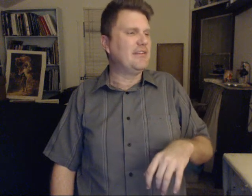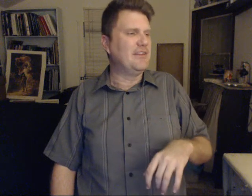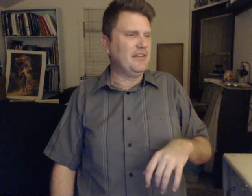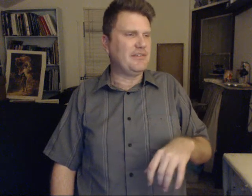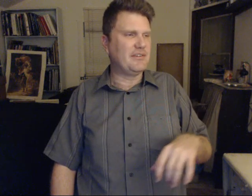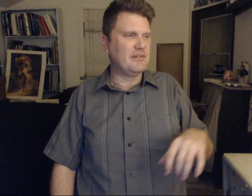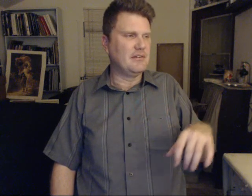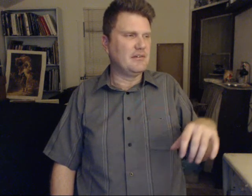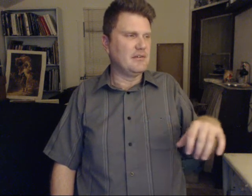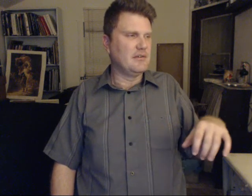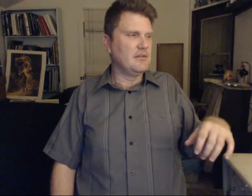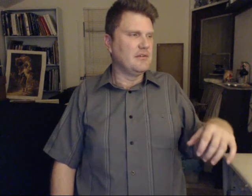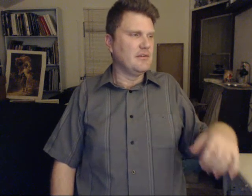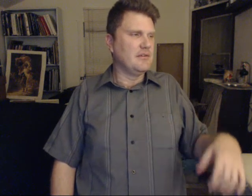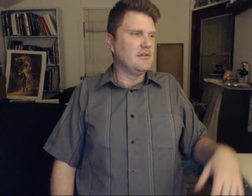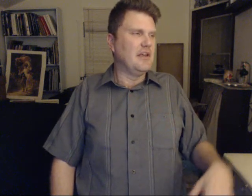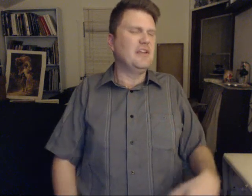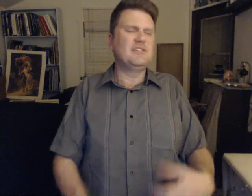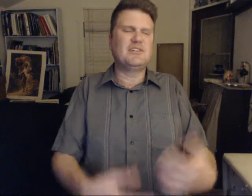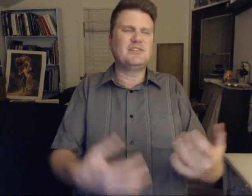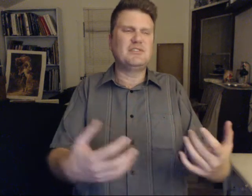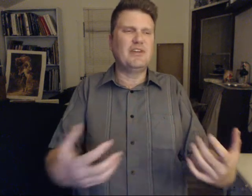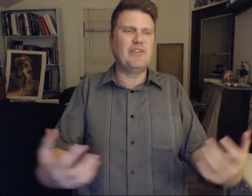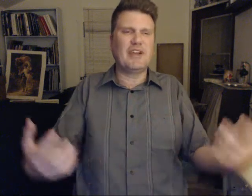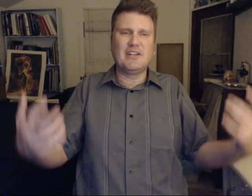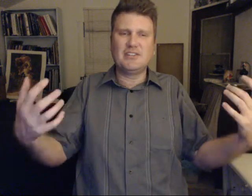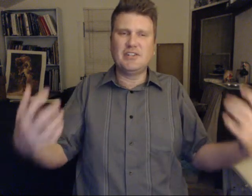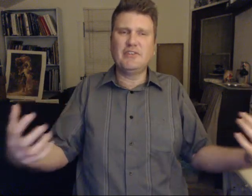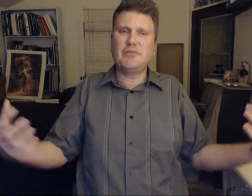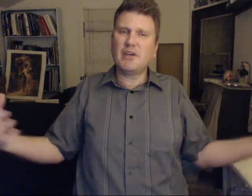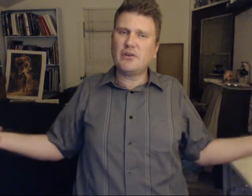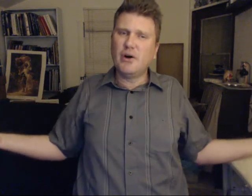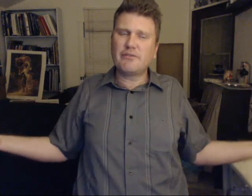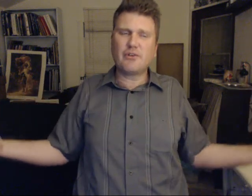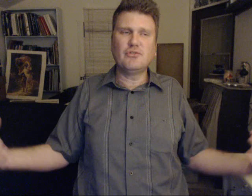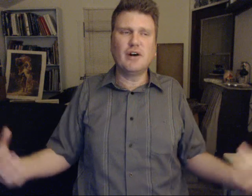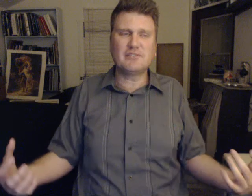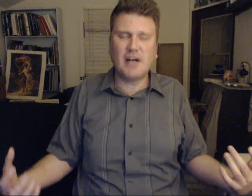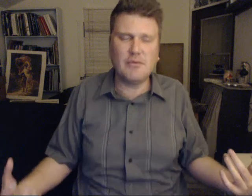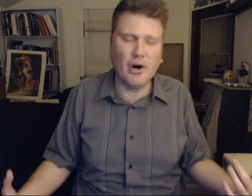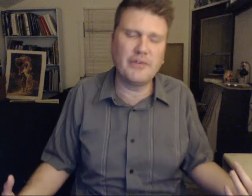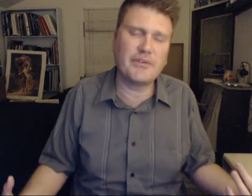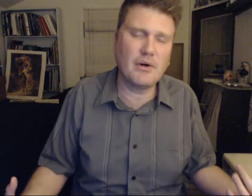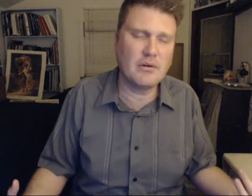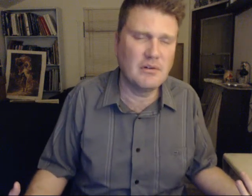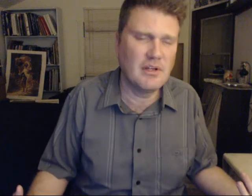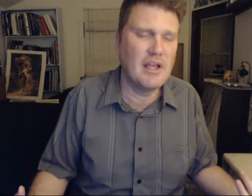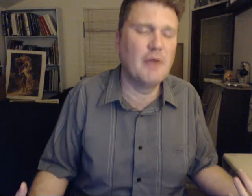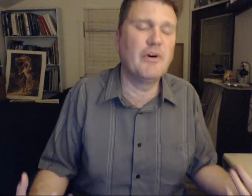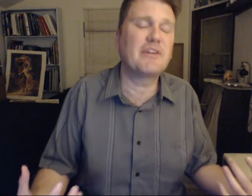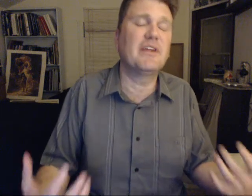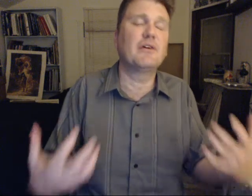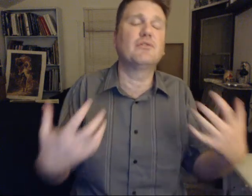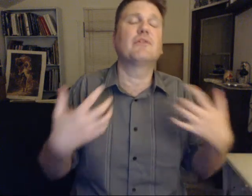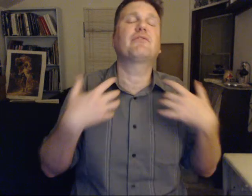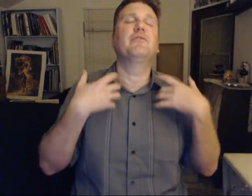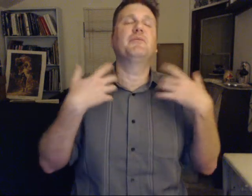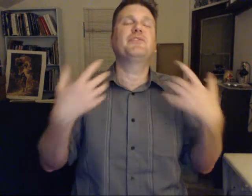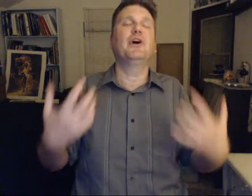this. It is just to see if they can achieve being alone for a long time also, and what can they learn from themselves.